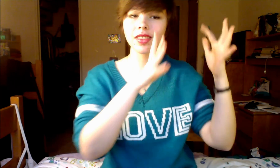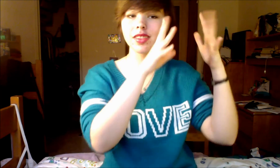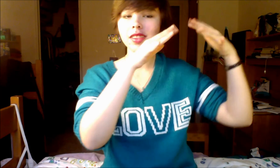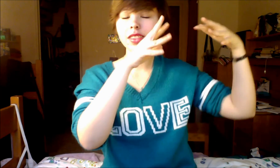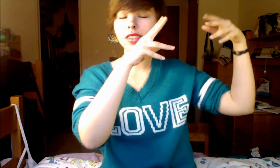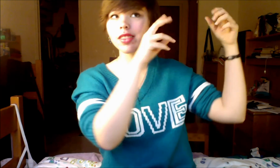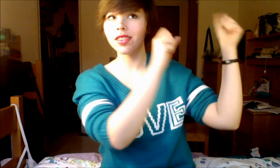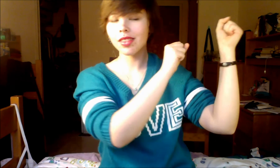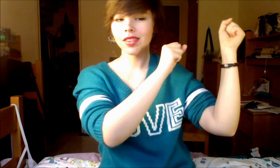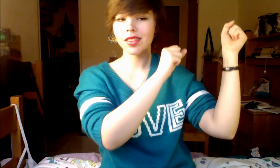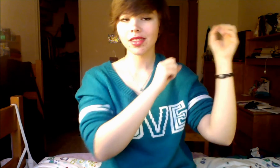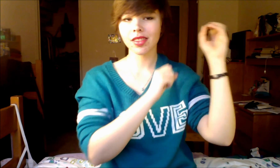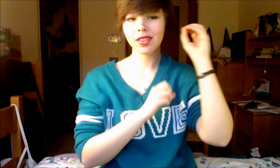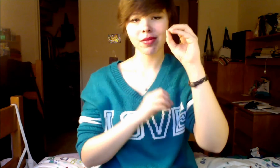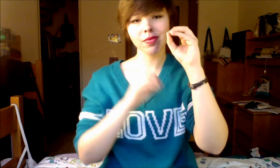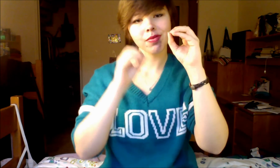that fantasy Oh